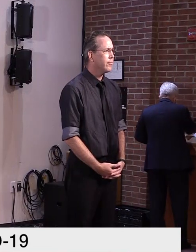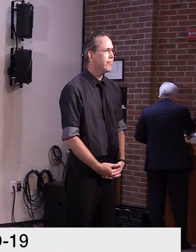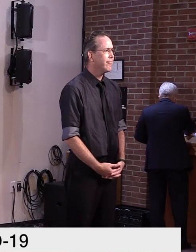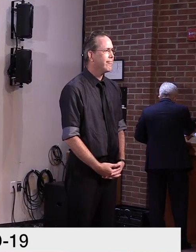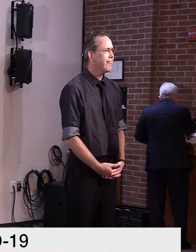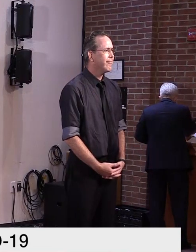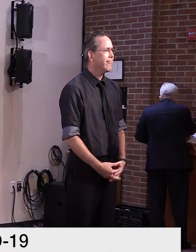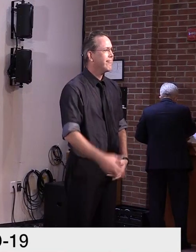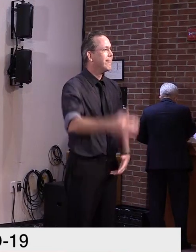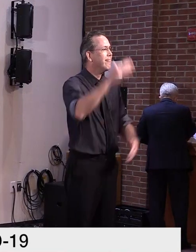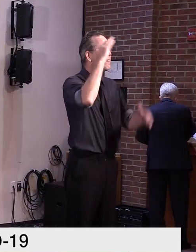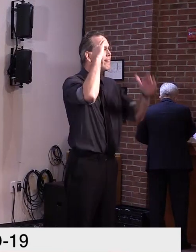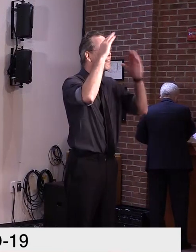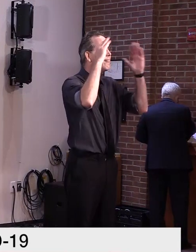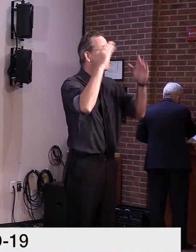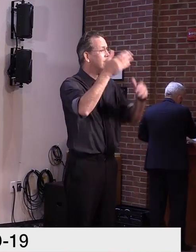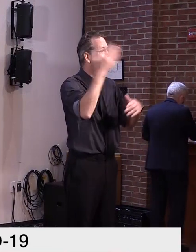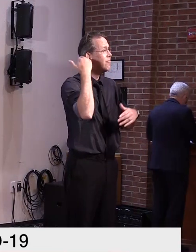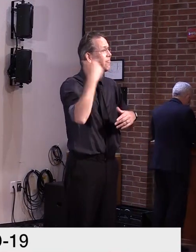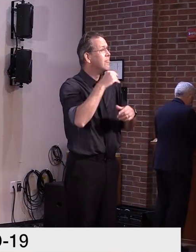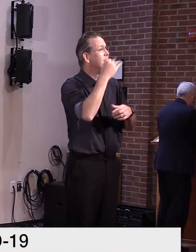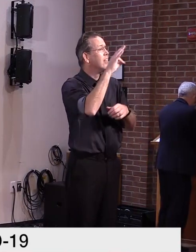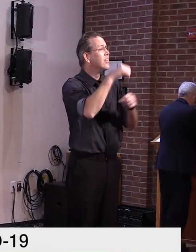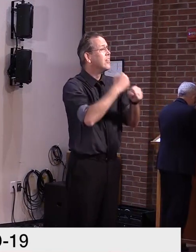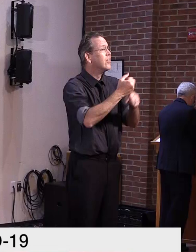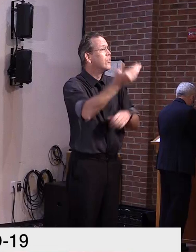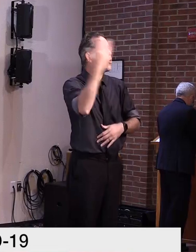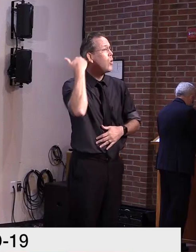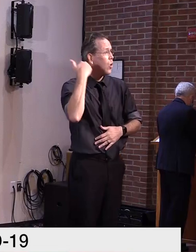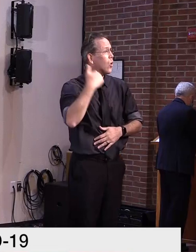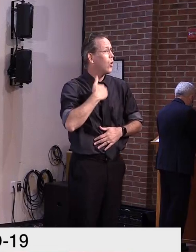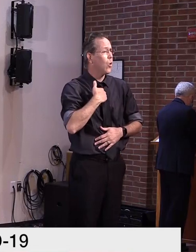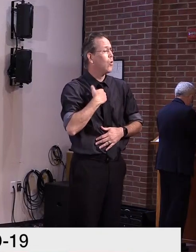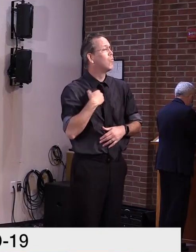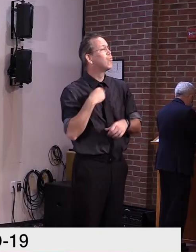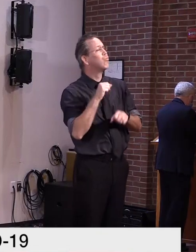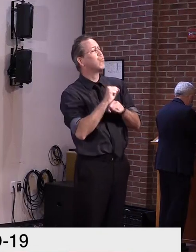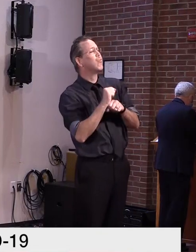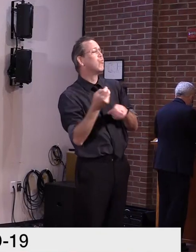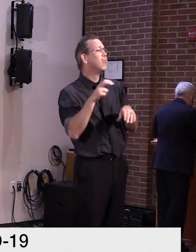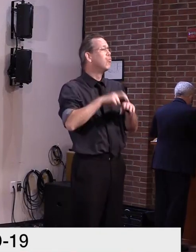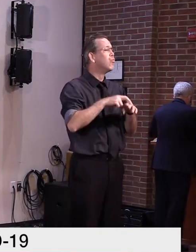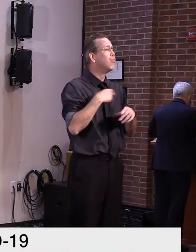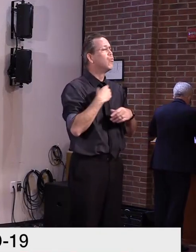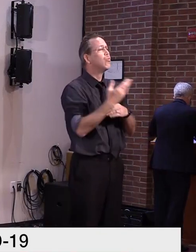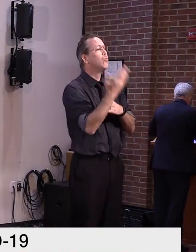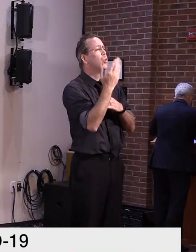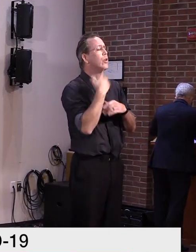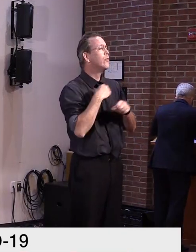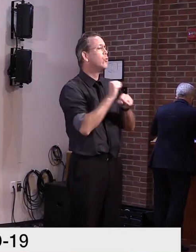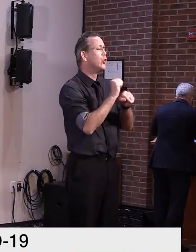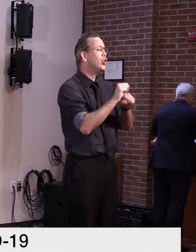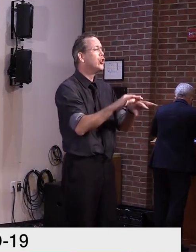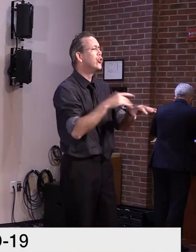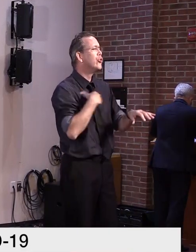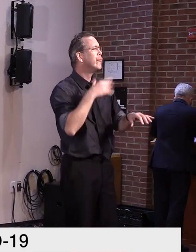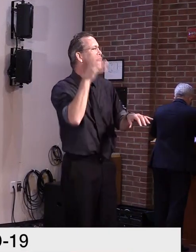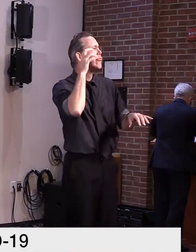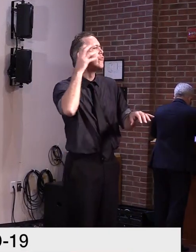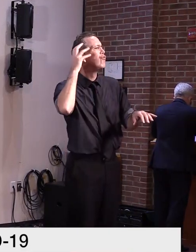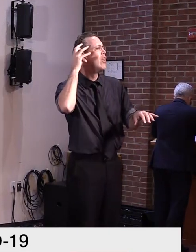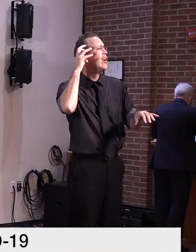Nineteen years ago this morning, I was at work listening to WDEV when a report came over the radio